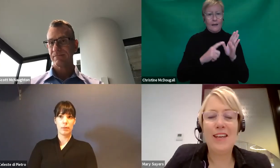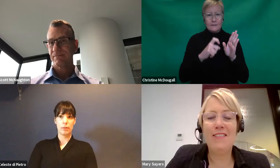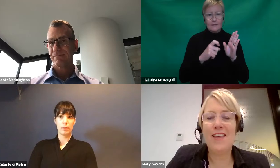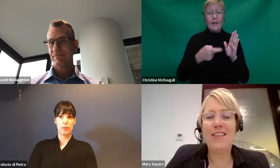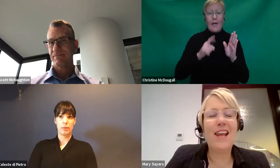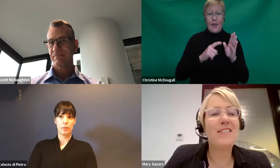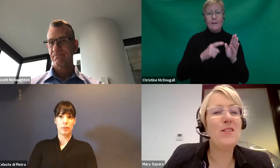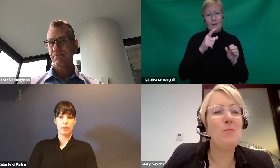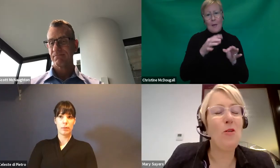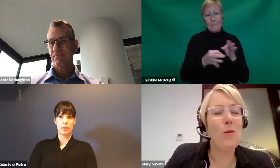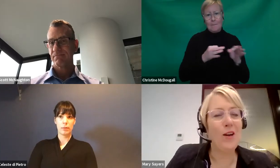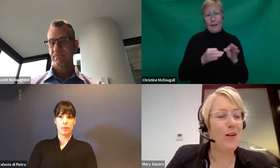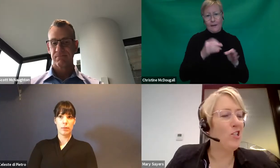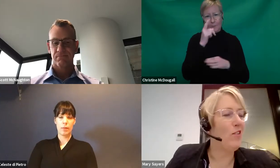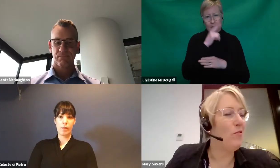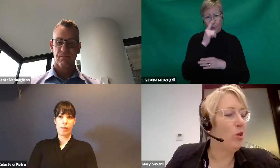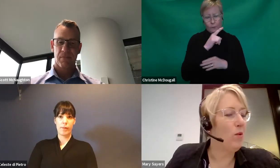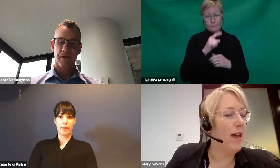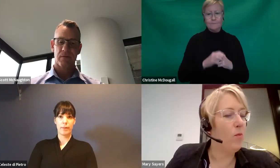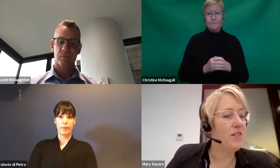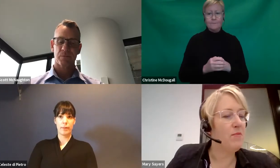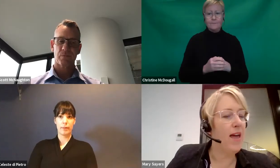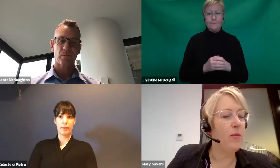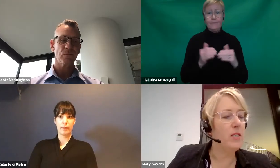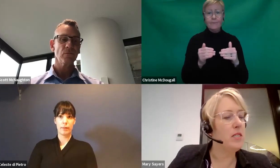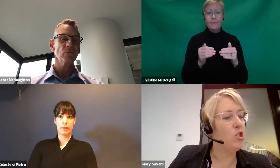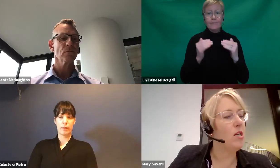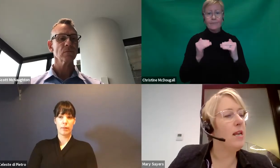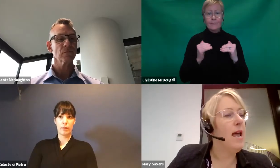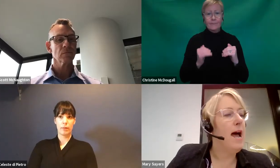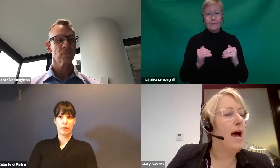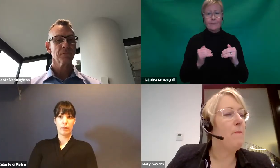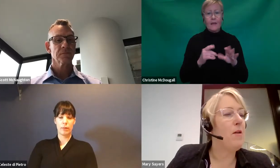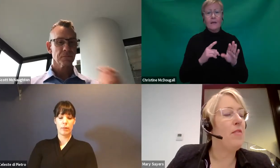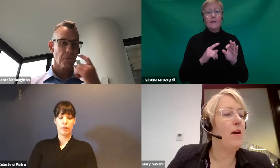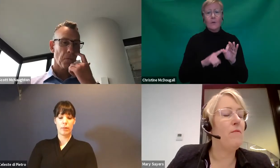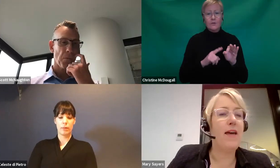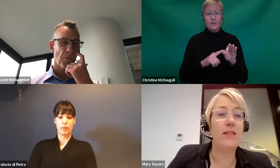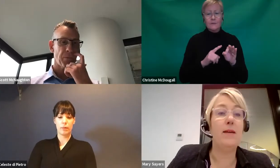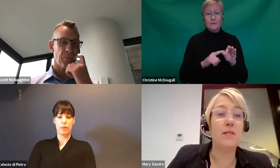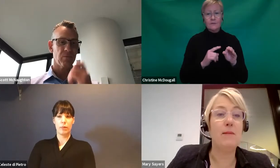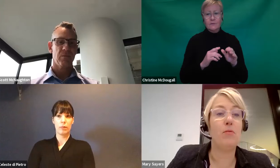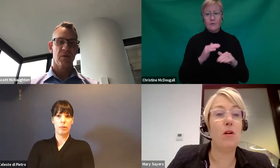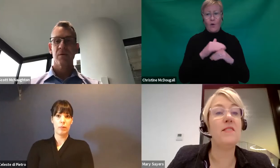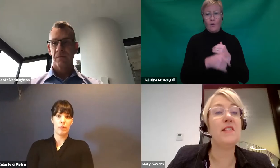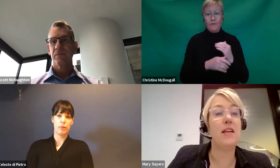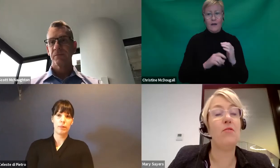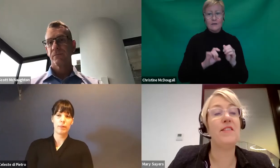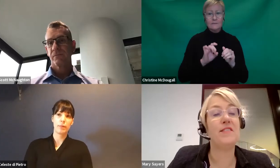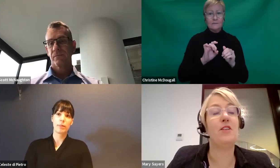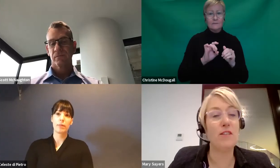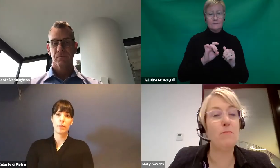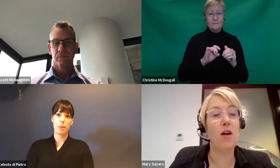Terrific. And the last question before we go to our general Q&A was around the decision that around the 10% price